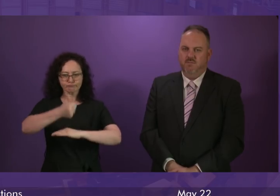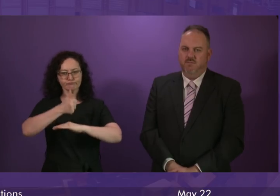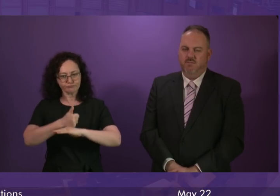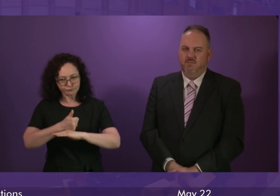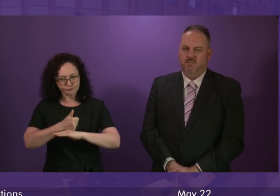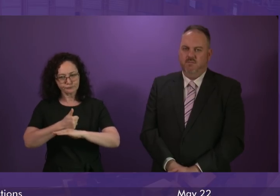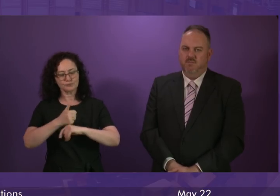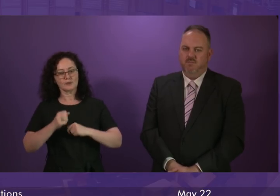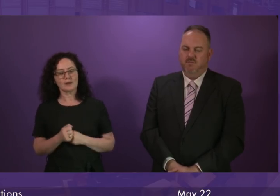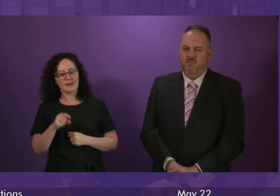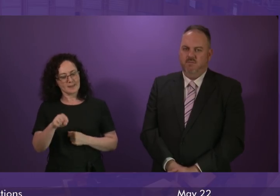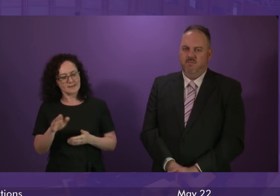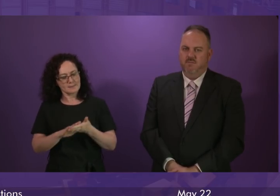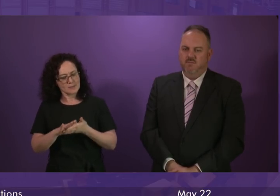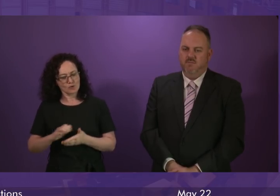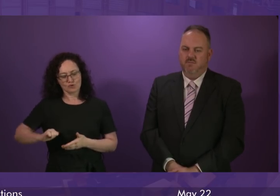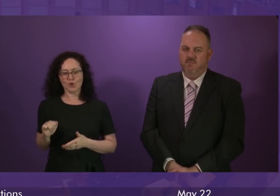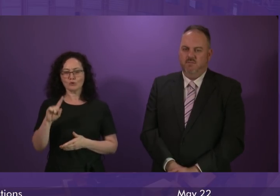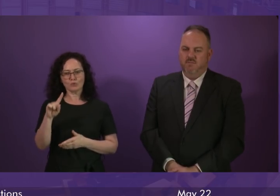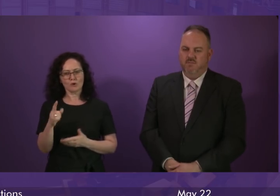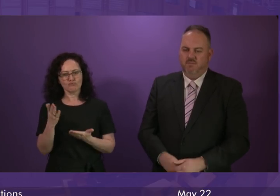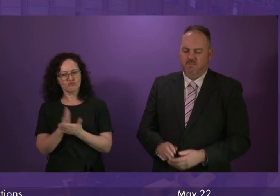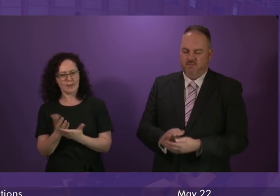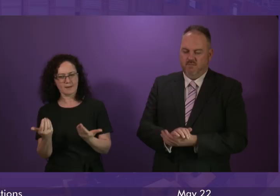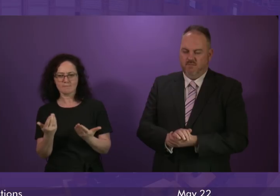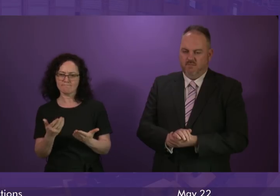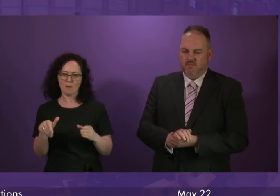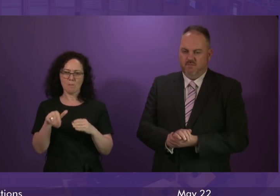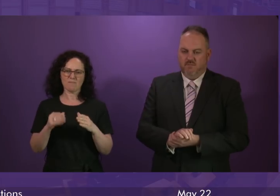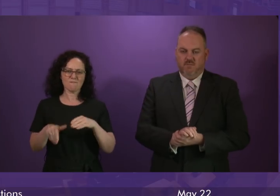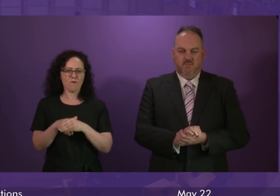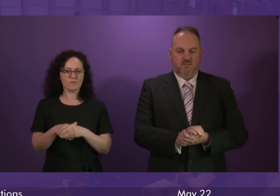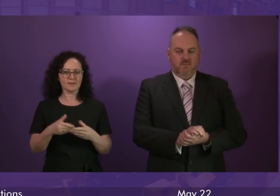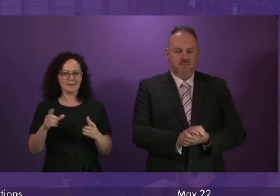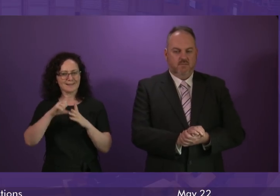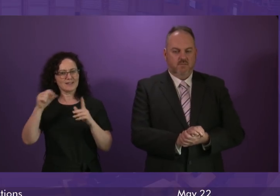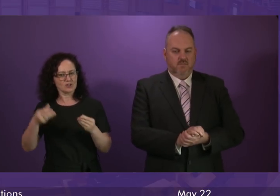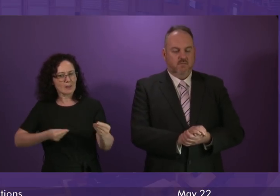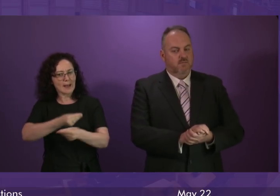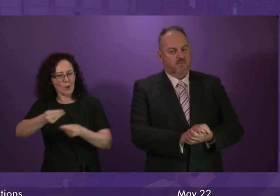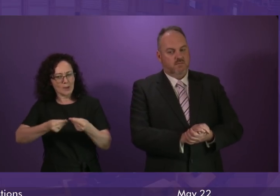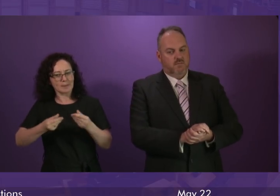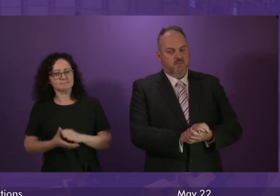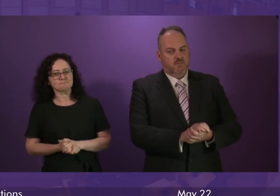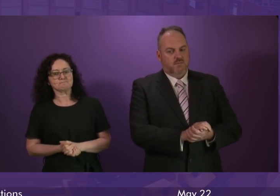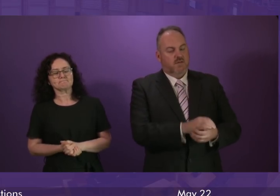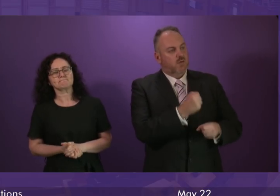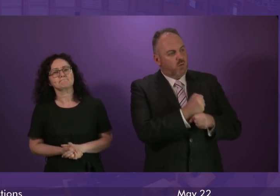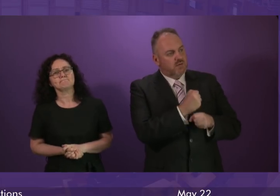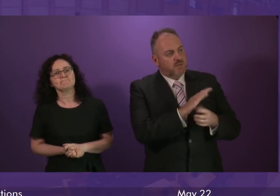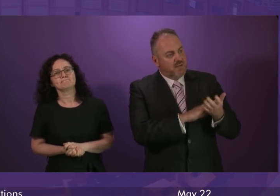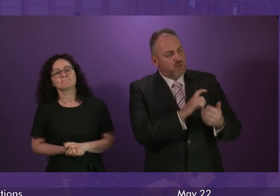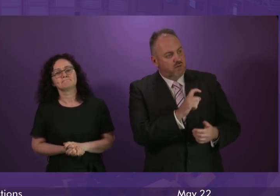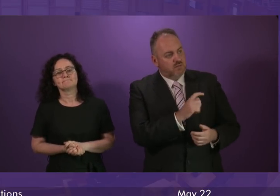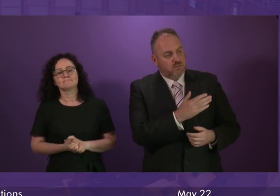work to position Scotland as a vibrant and innovative digital economy. Gordon MacDonald. I thank the First Minister for that answer. As